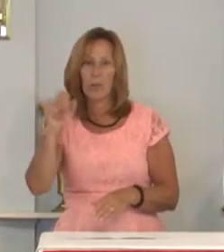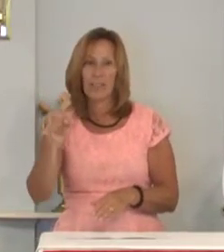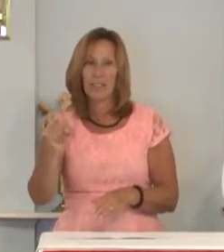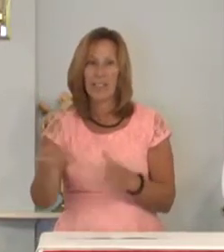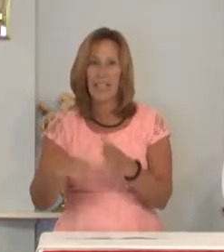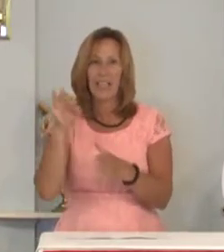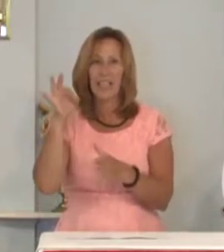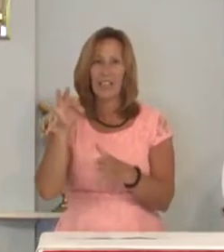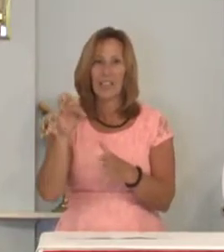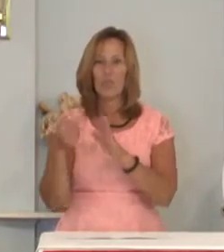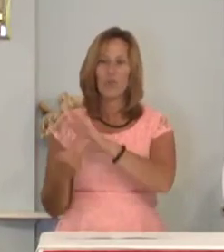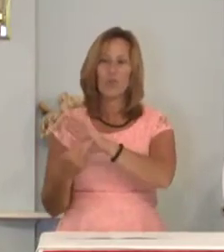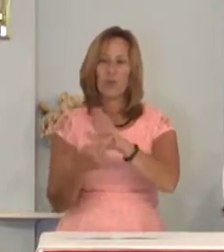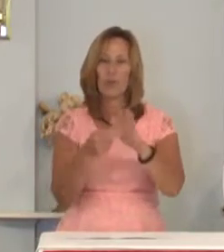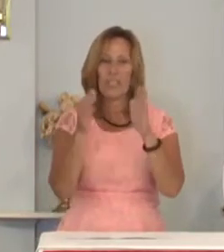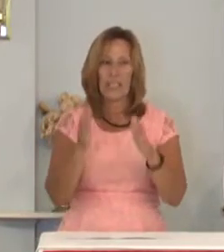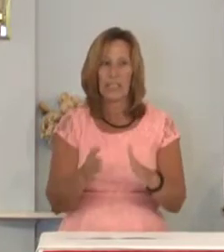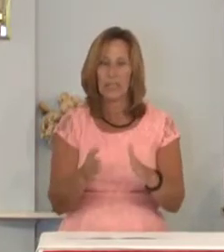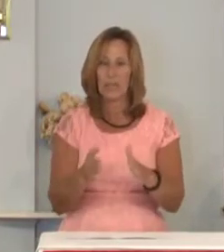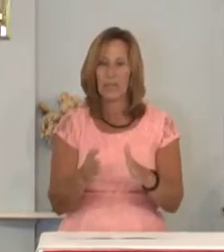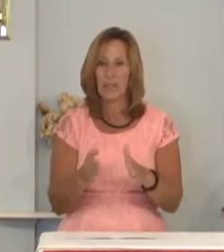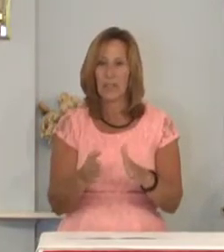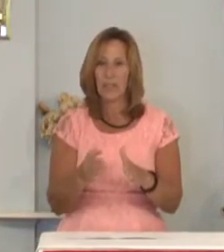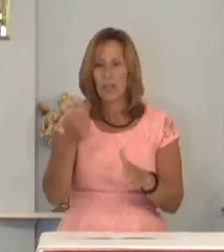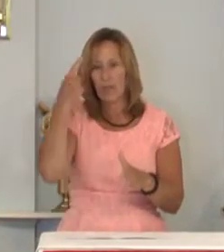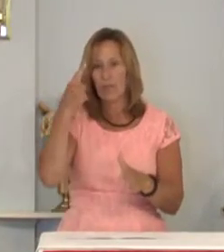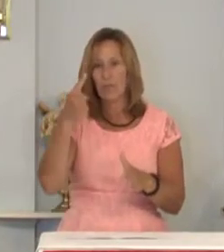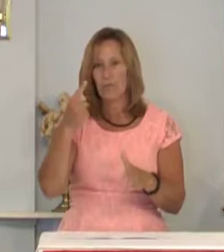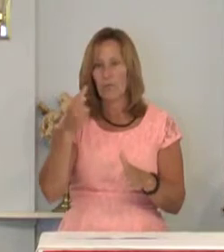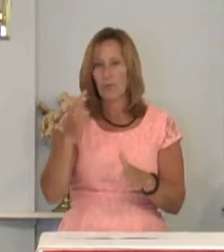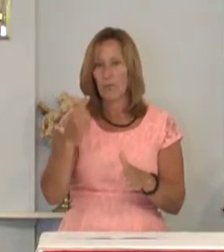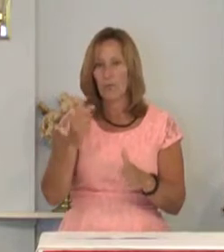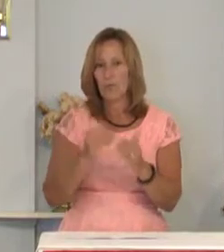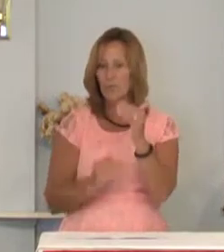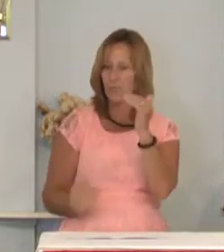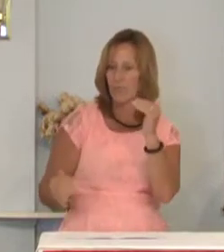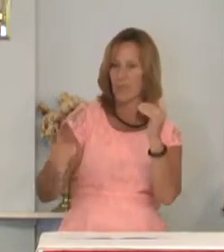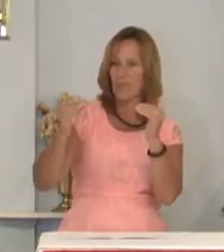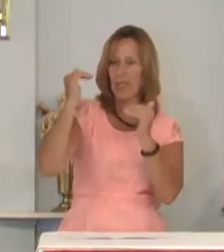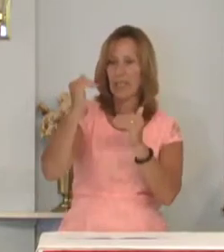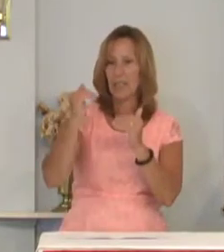elected representatives and heads and of corporations